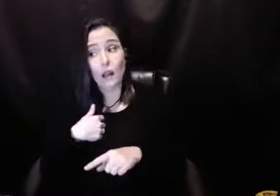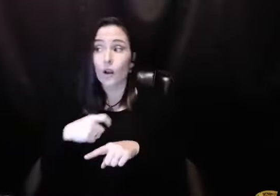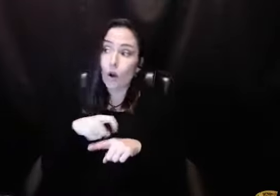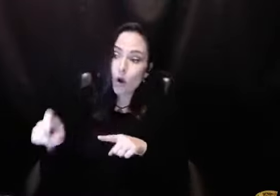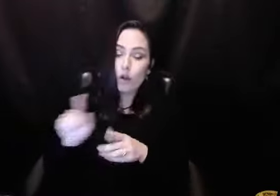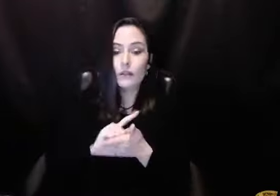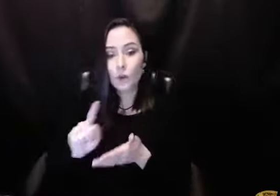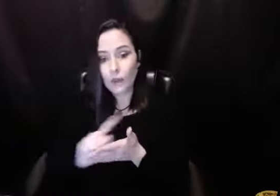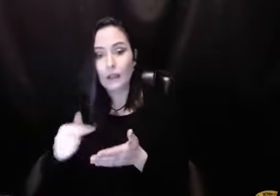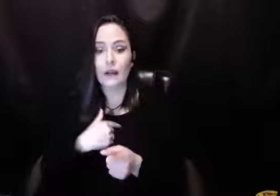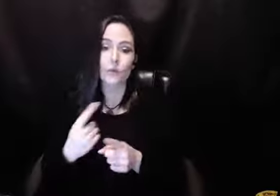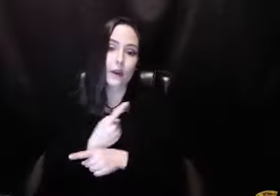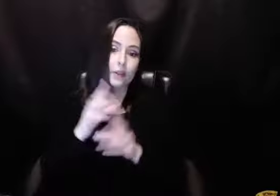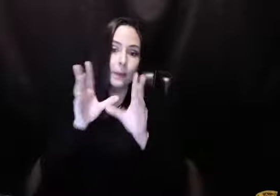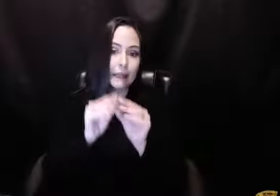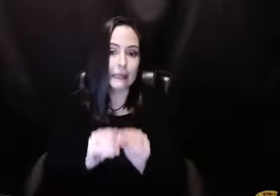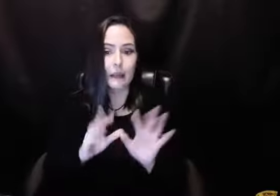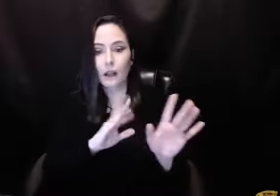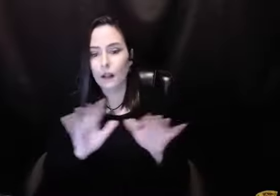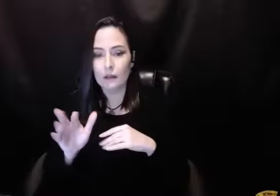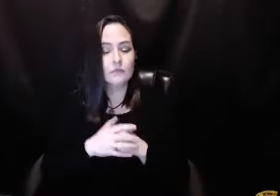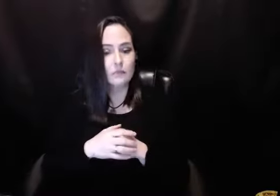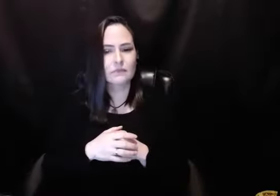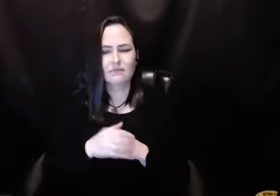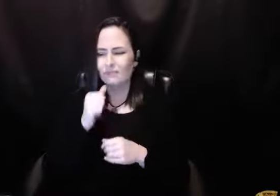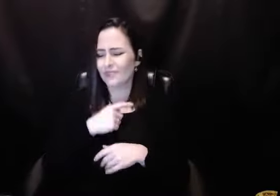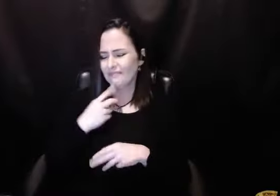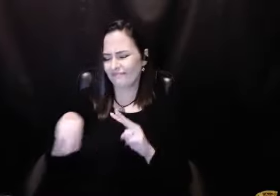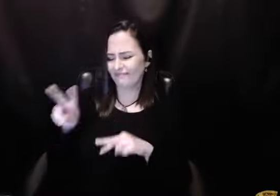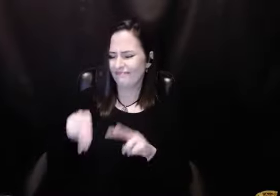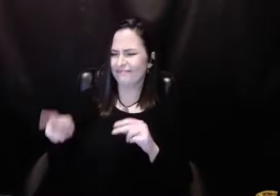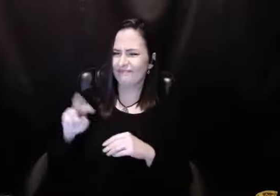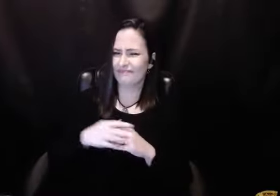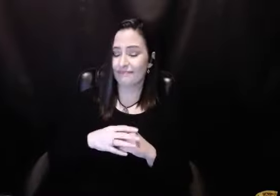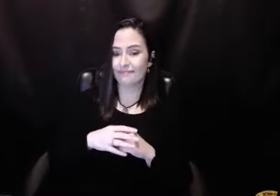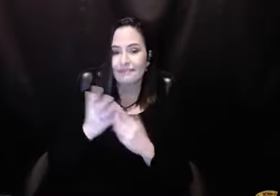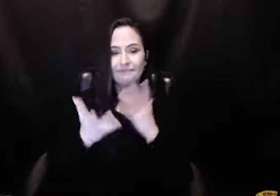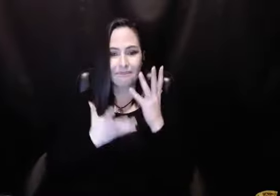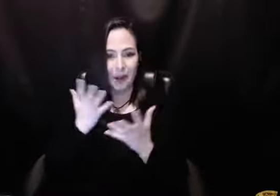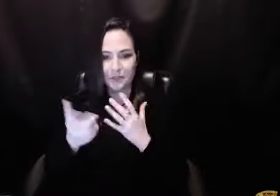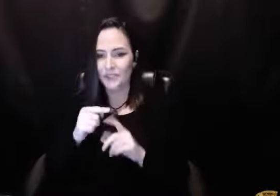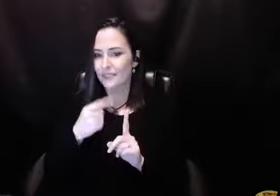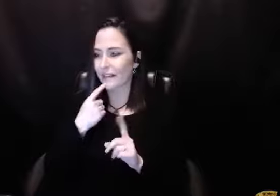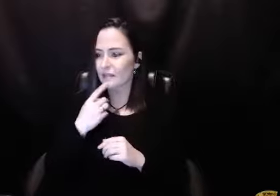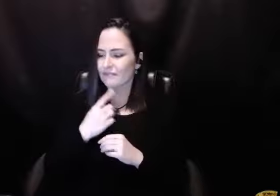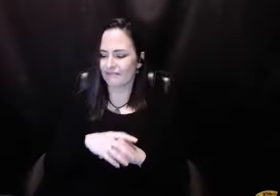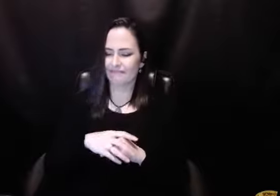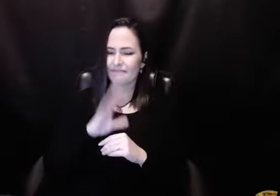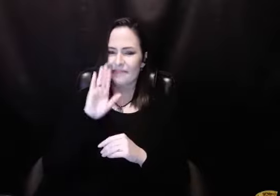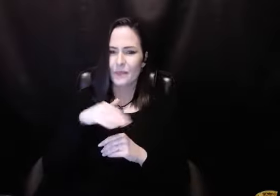far away? And I said and told her what I did. You know, I call every week. have these regular, you know, regular contacts. And the woman looked at me